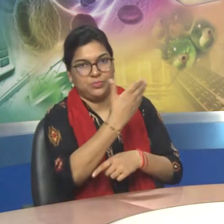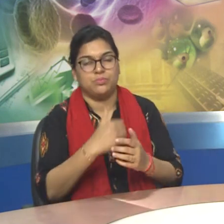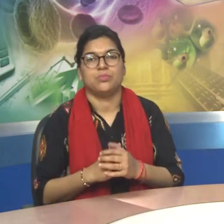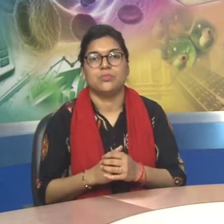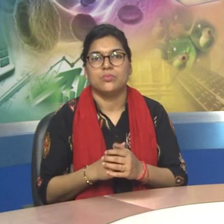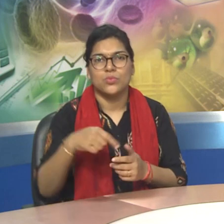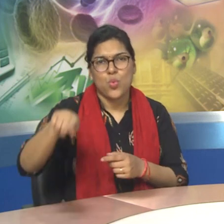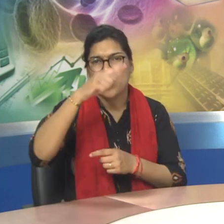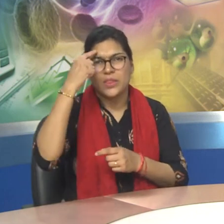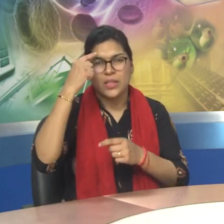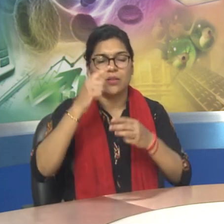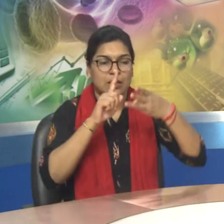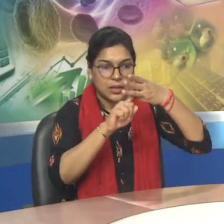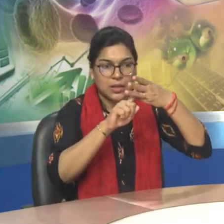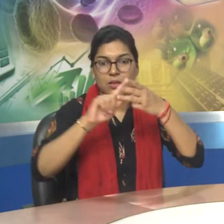of e-journal. Point 6.